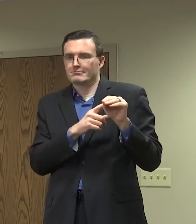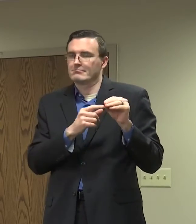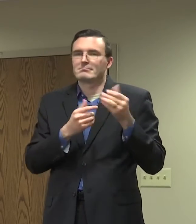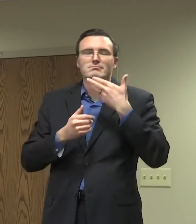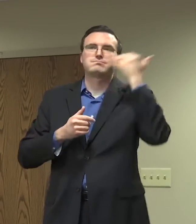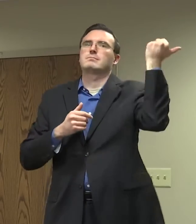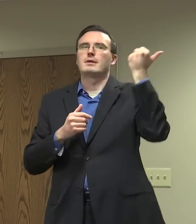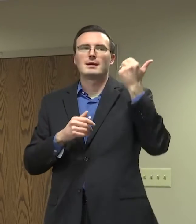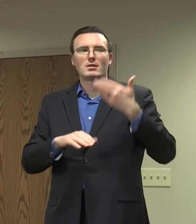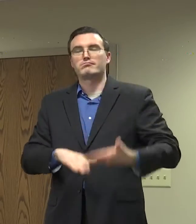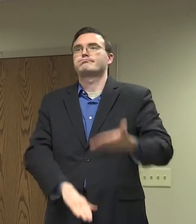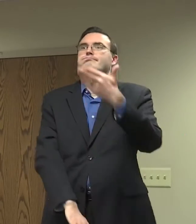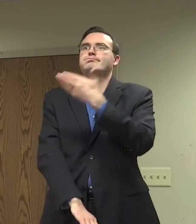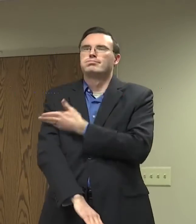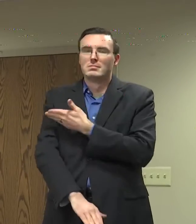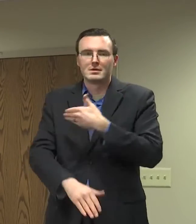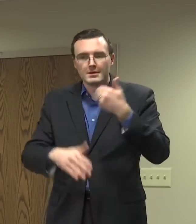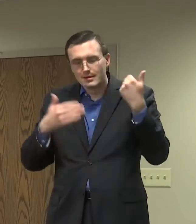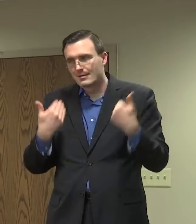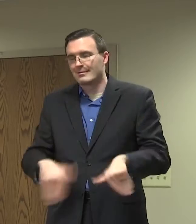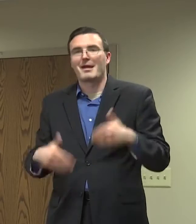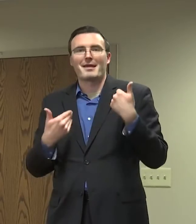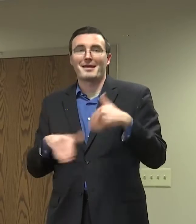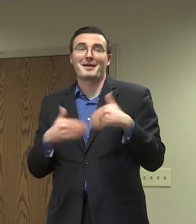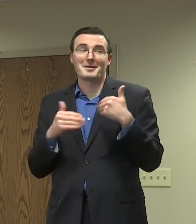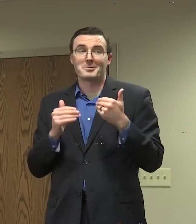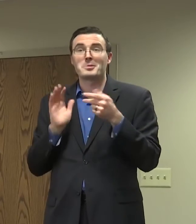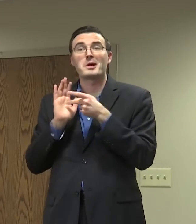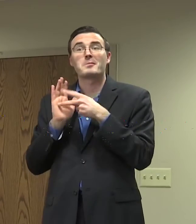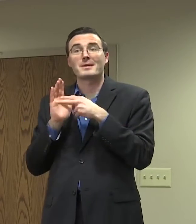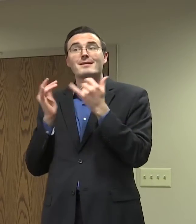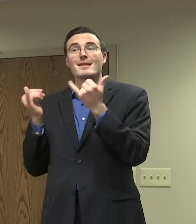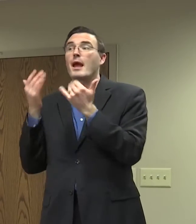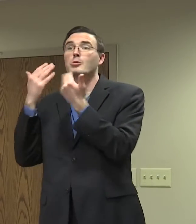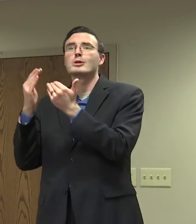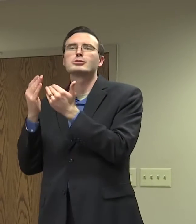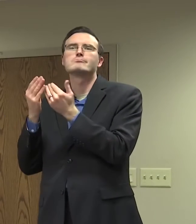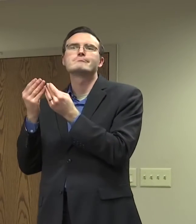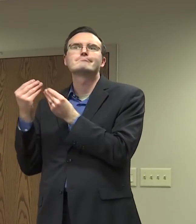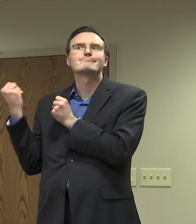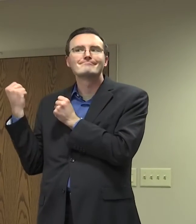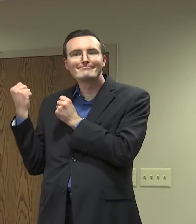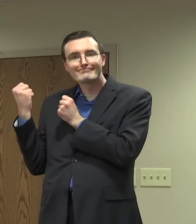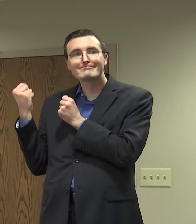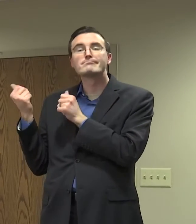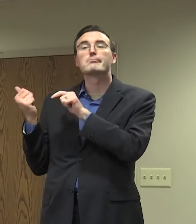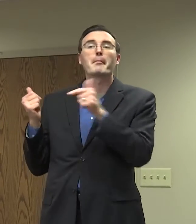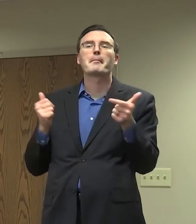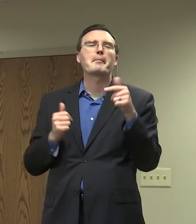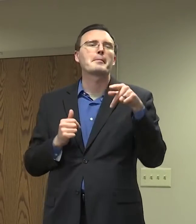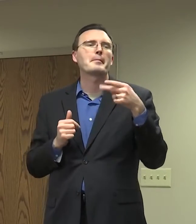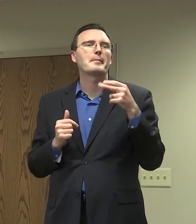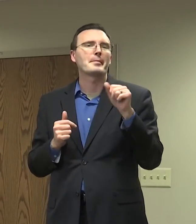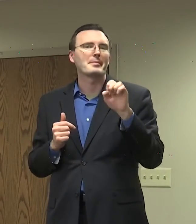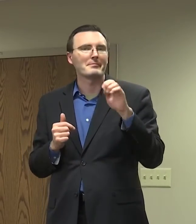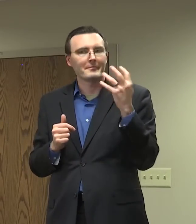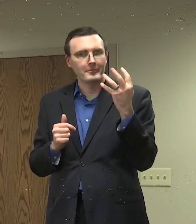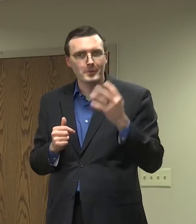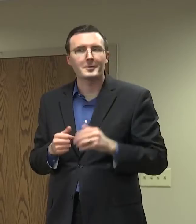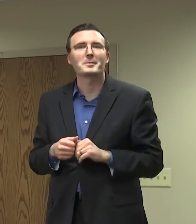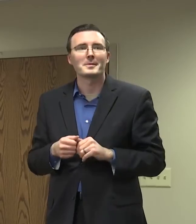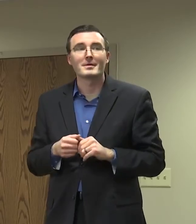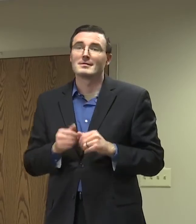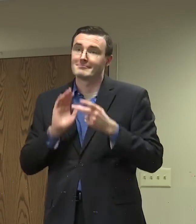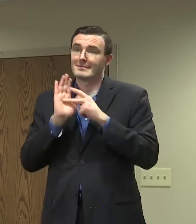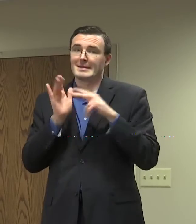And we are obviously very happy to be moving into phase four. However, it shows that the steady progress that we've made in